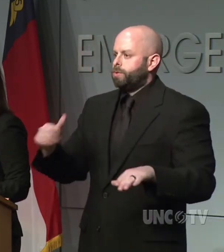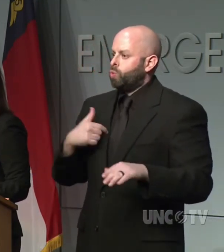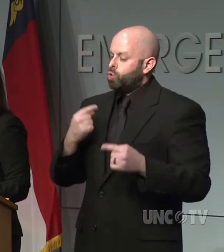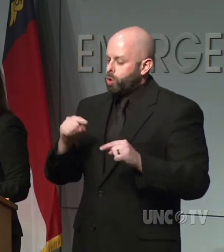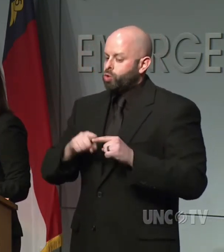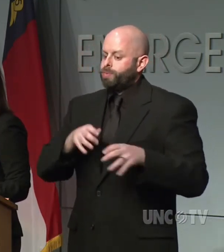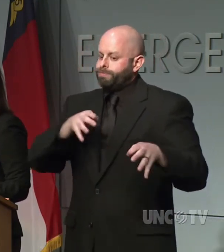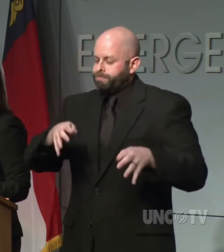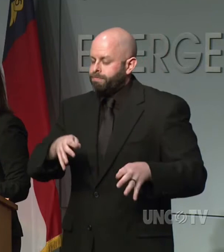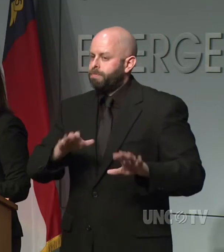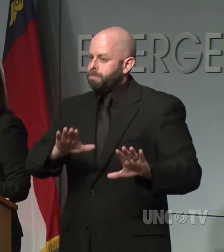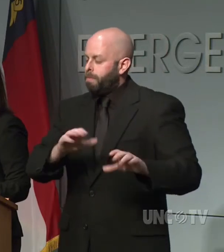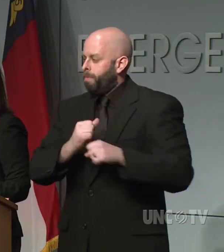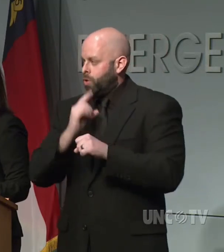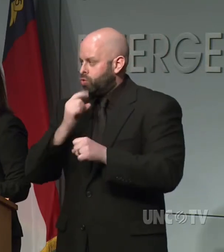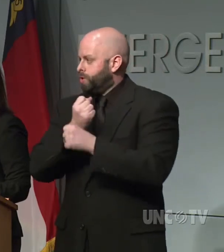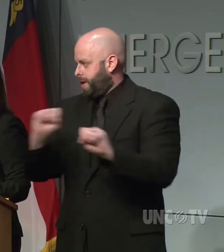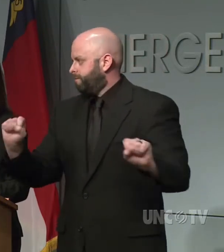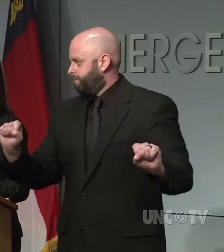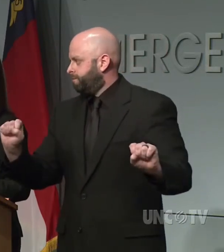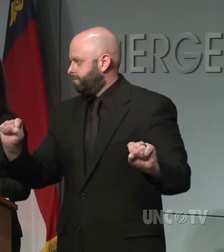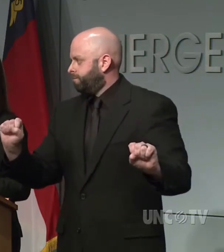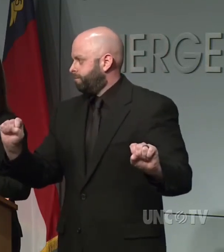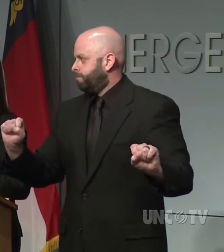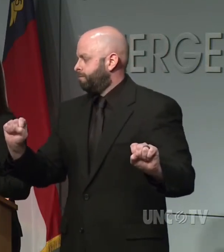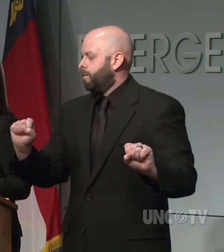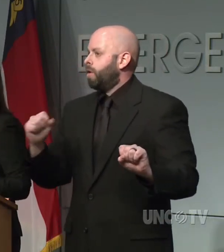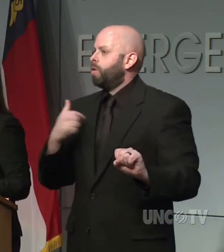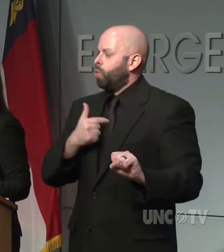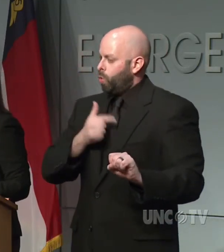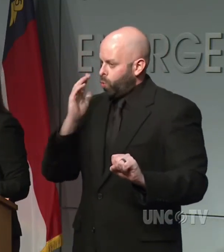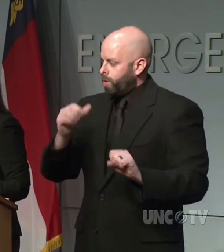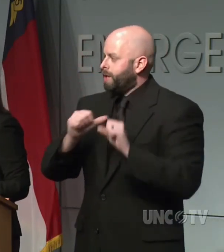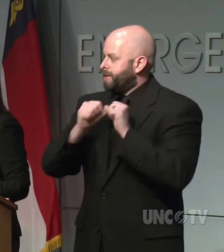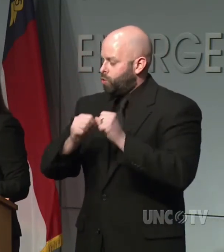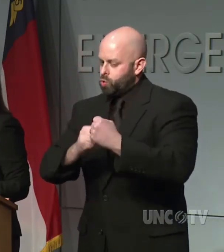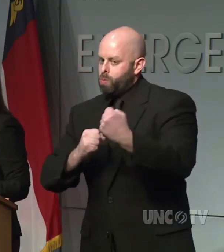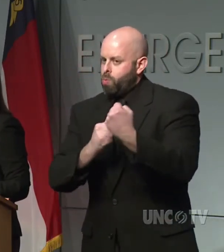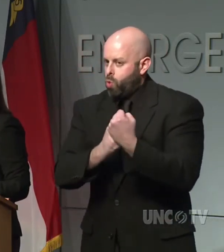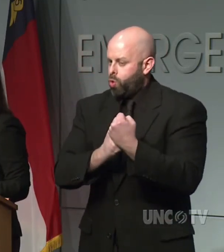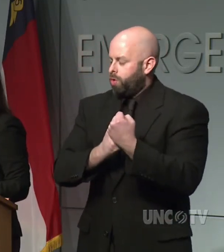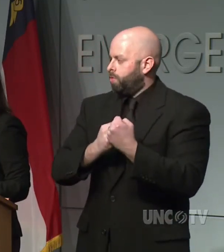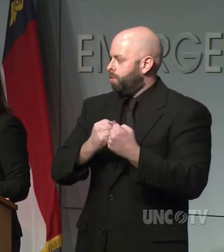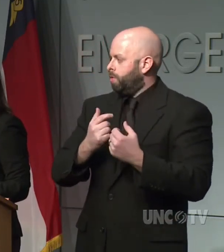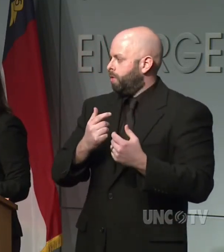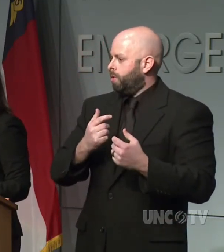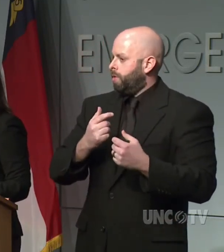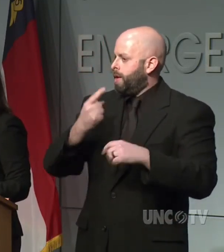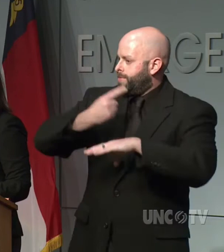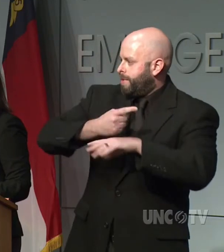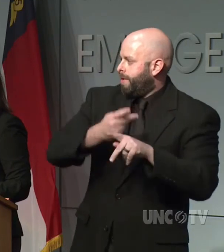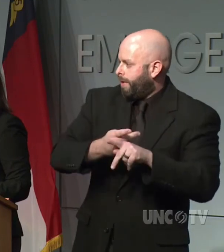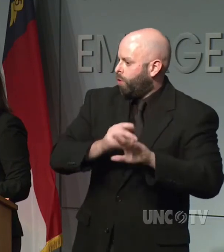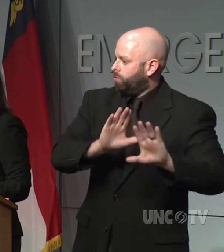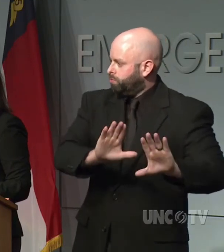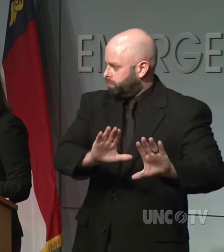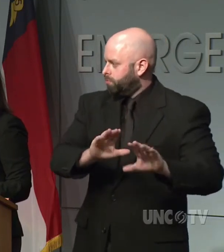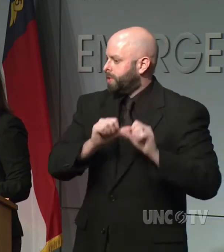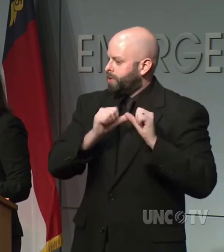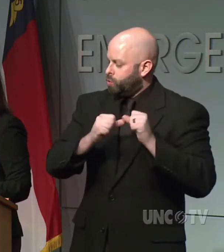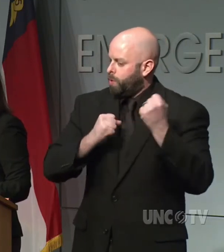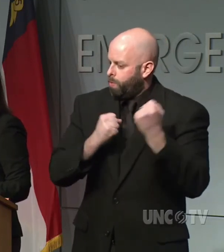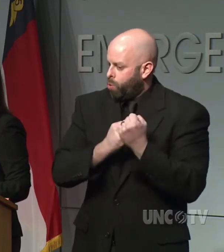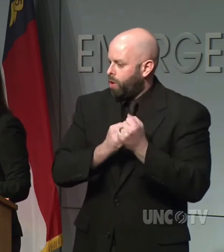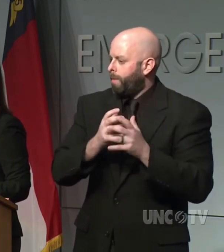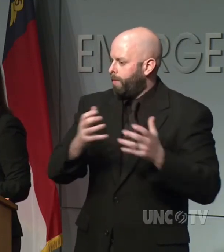and so we will continue to support them in every way that we can and for